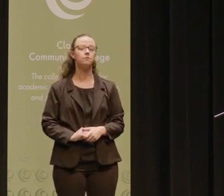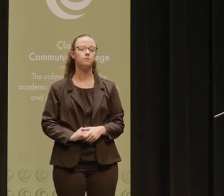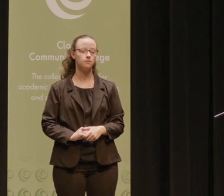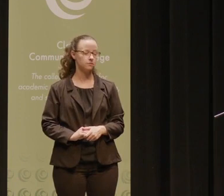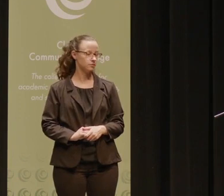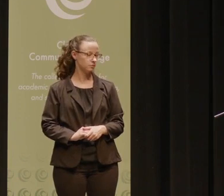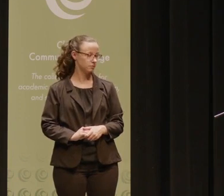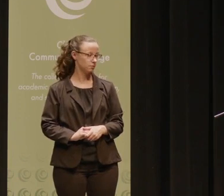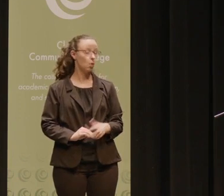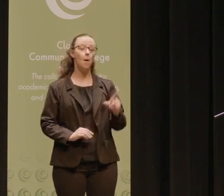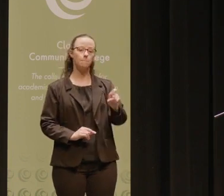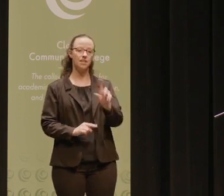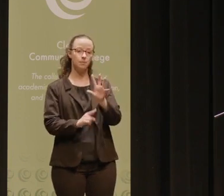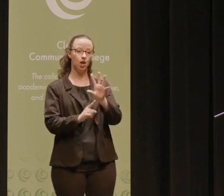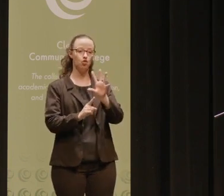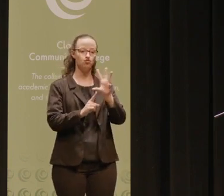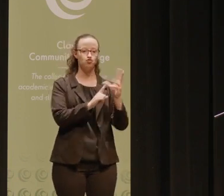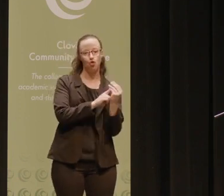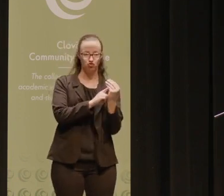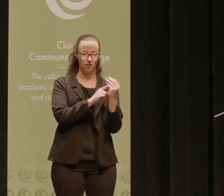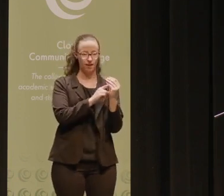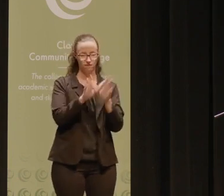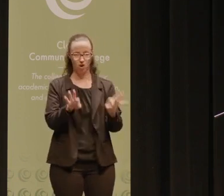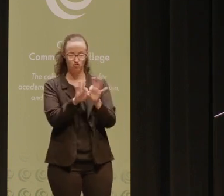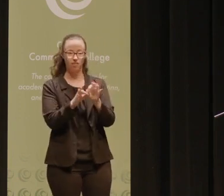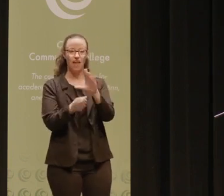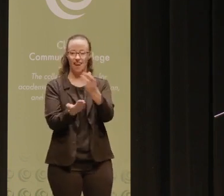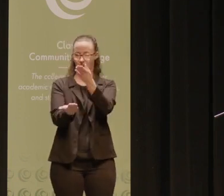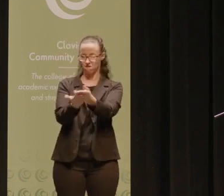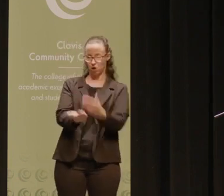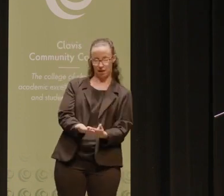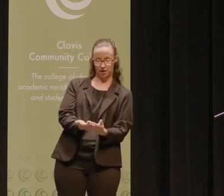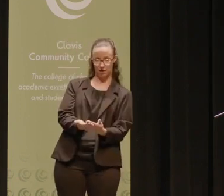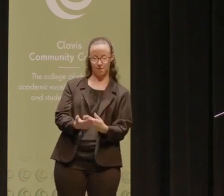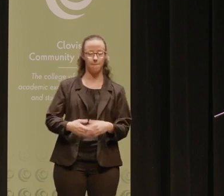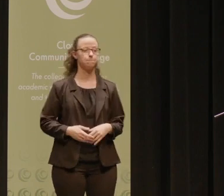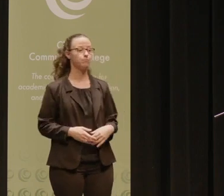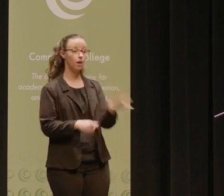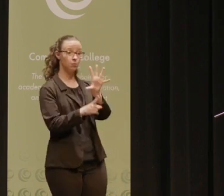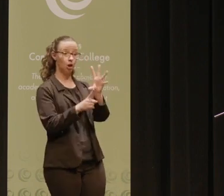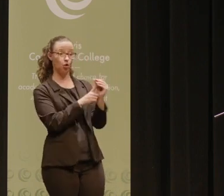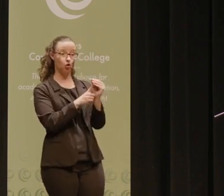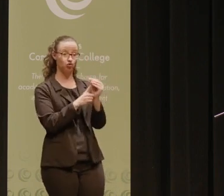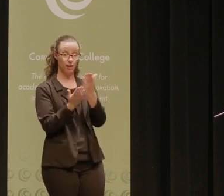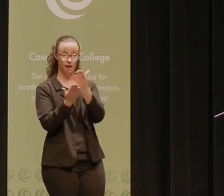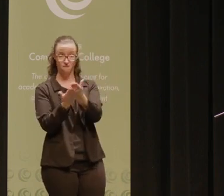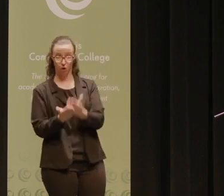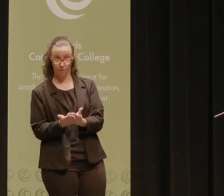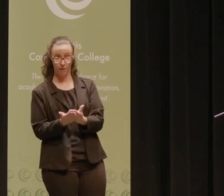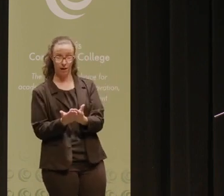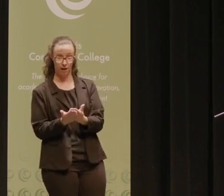Next, we must be culturally relevant and affirming. Being culturally relevant and affirming